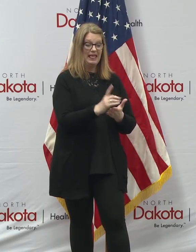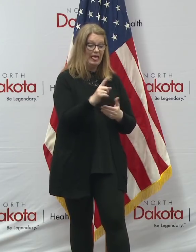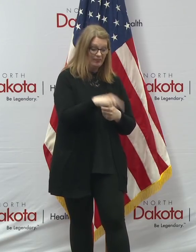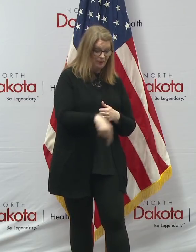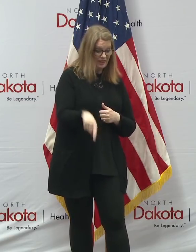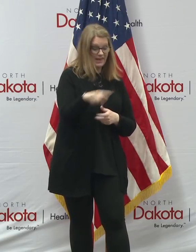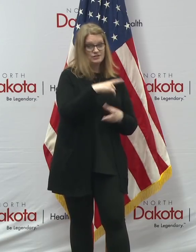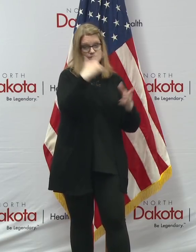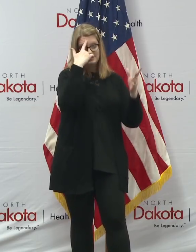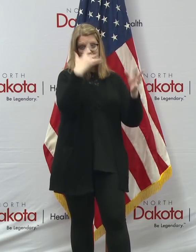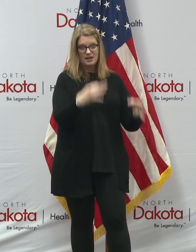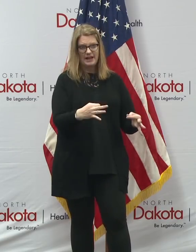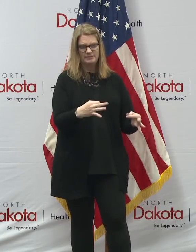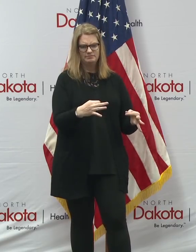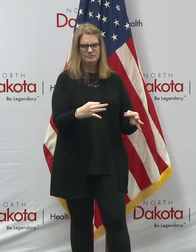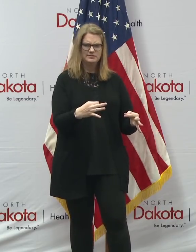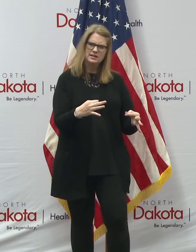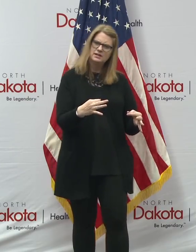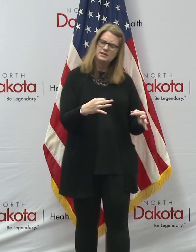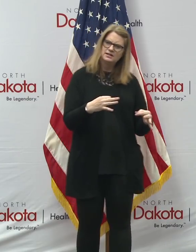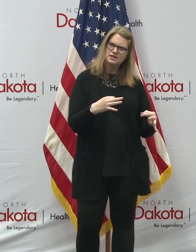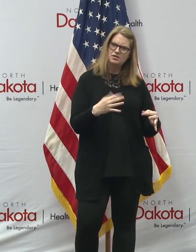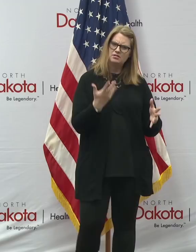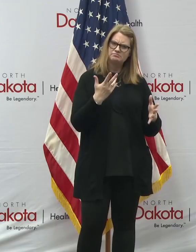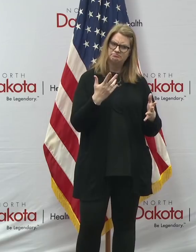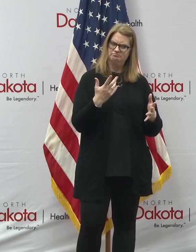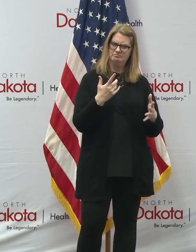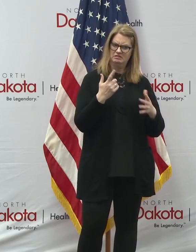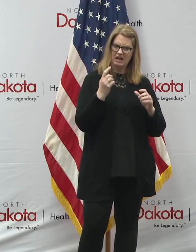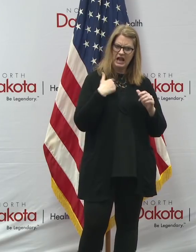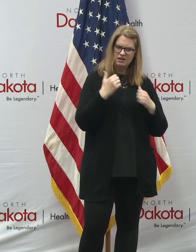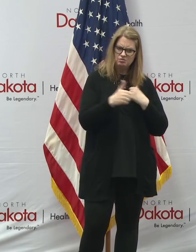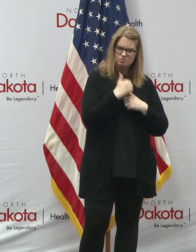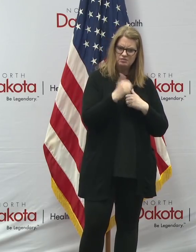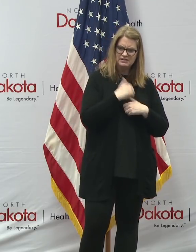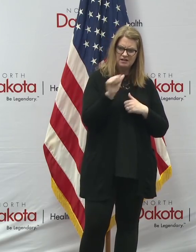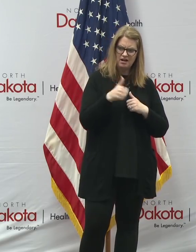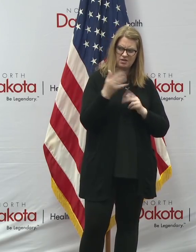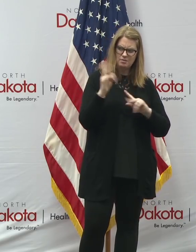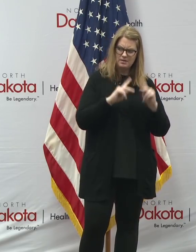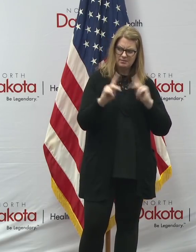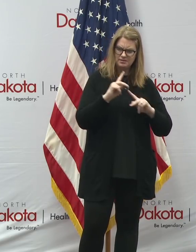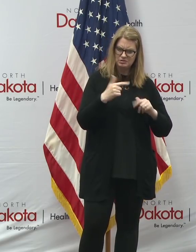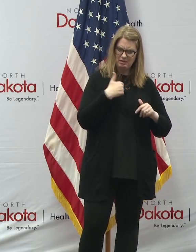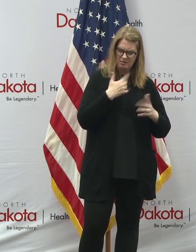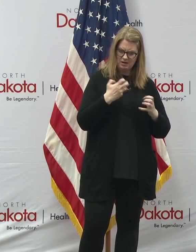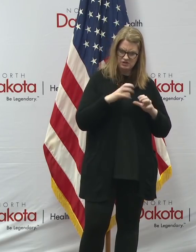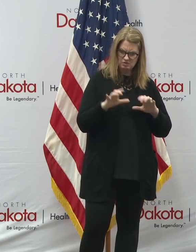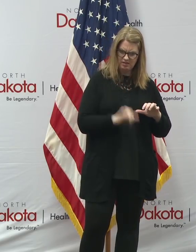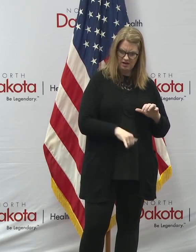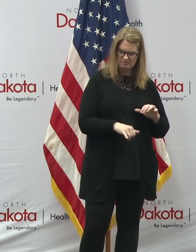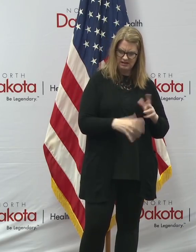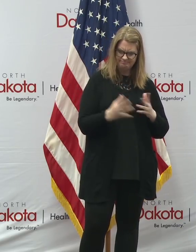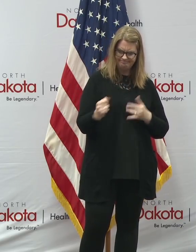whether they want to place themselves or their loved ones in a potential risk situation as well. So back to individual responsibility.